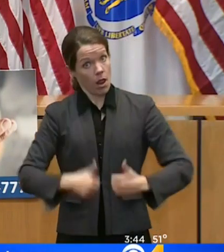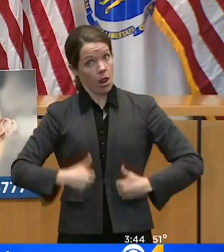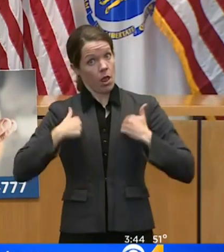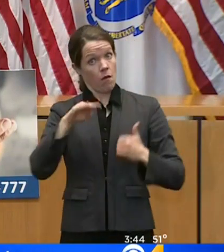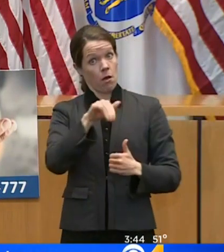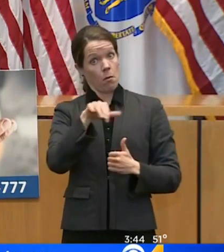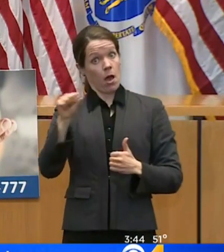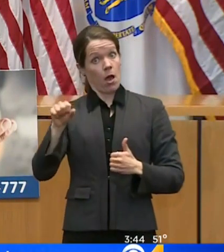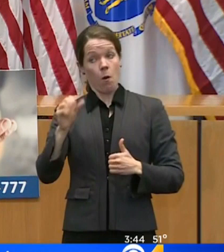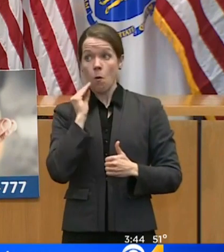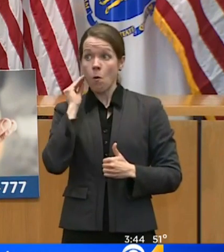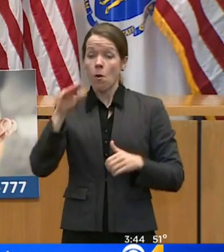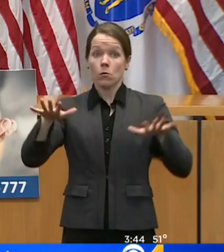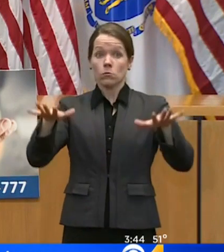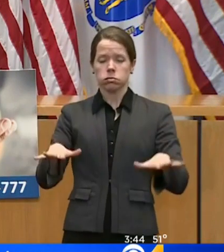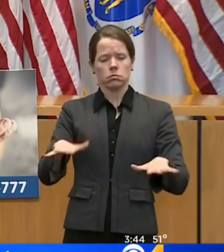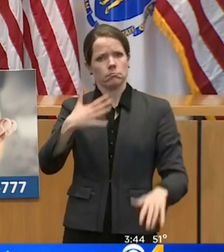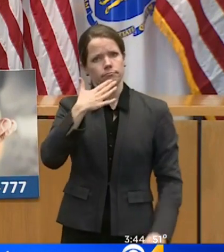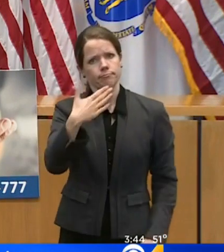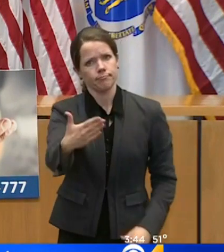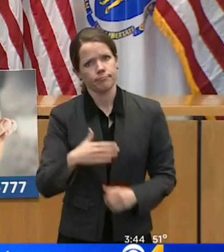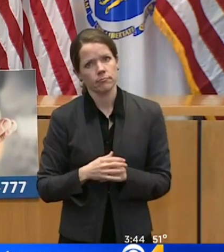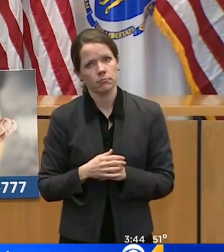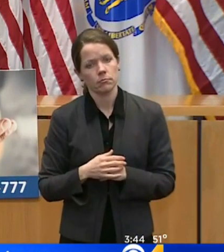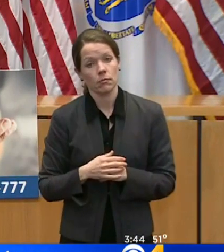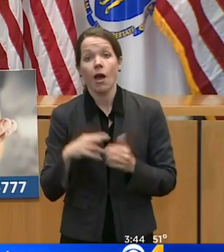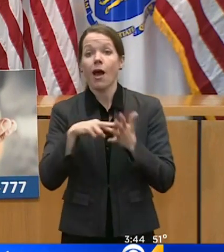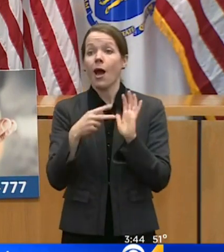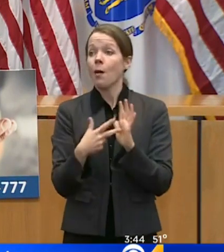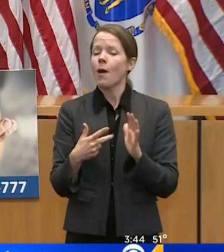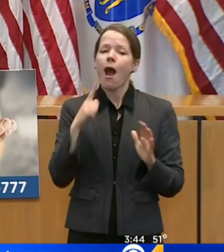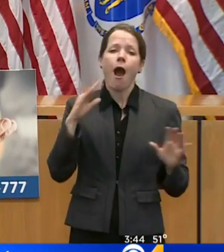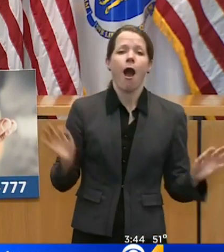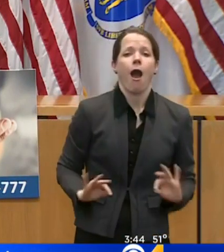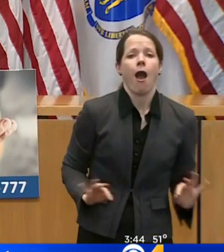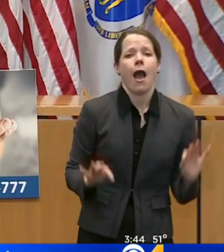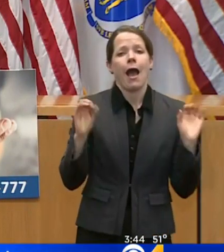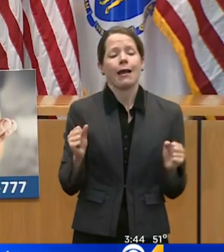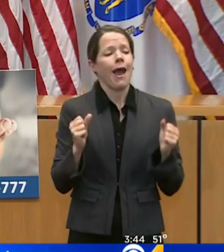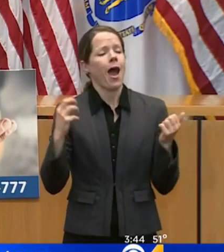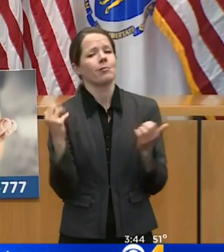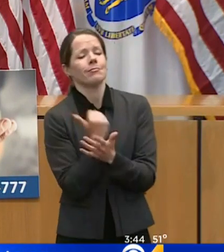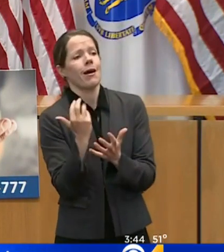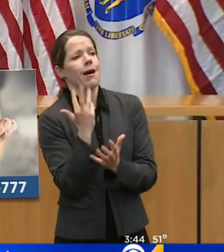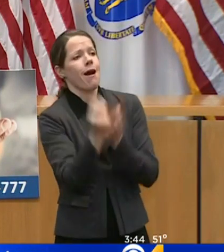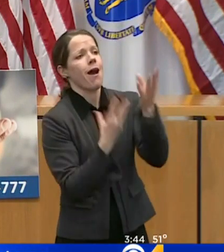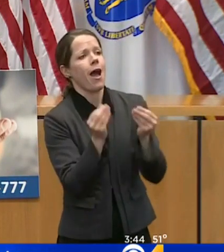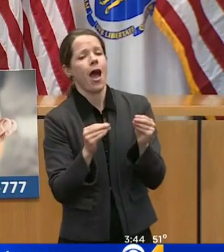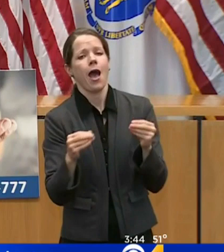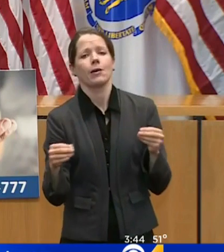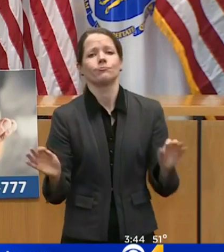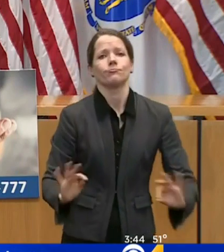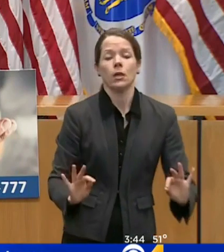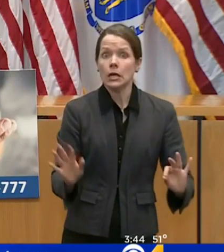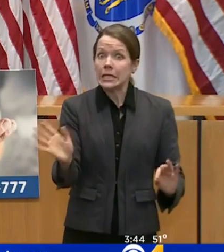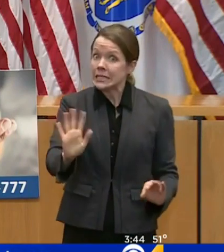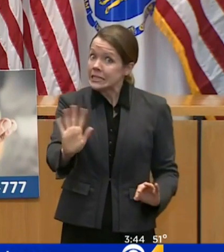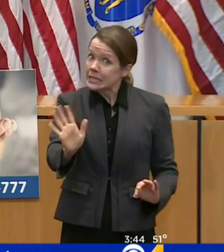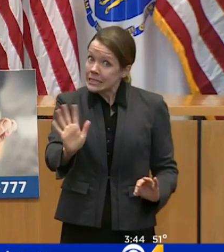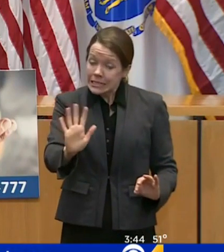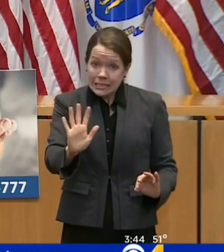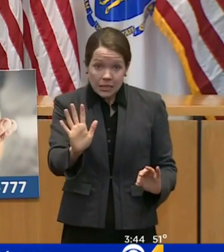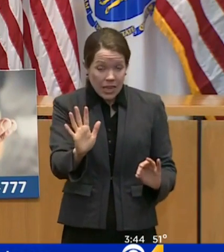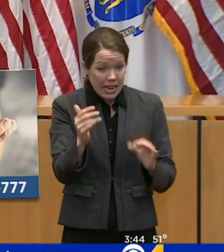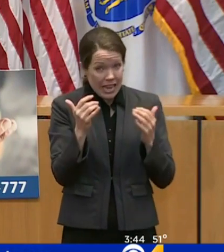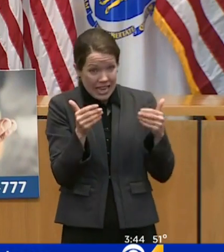But as I said before, this is not a time to get complacent. In fact, it means the opposite. We are entering a period of time where